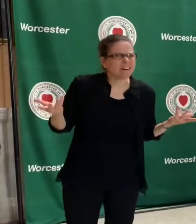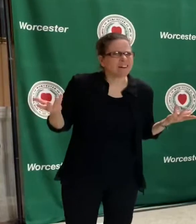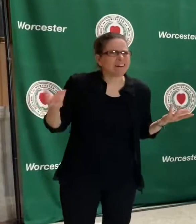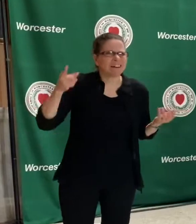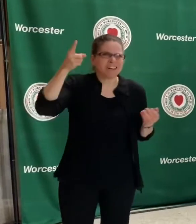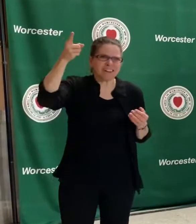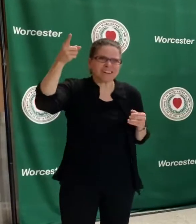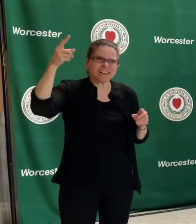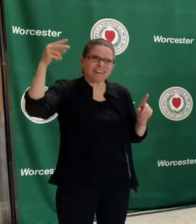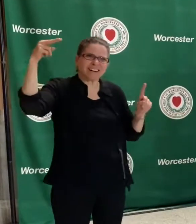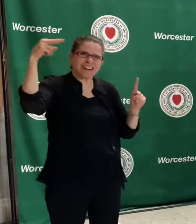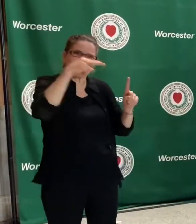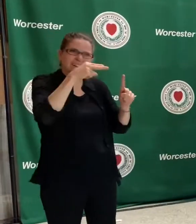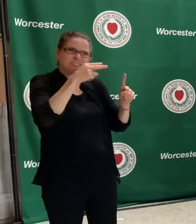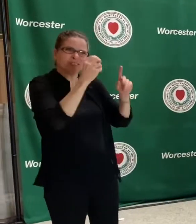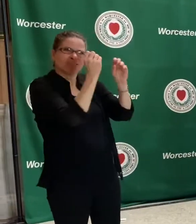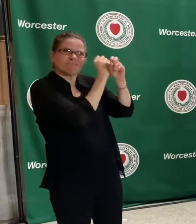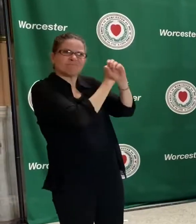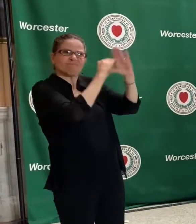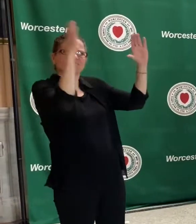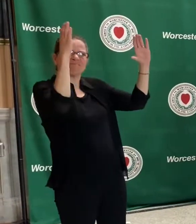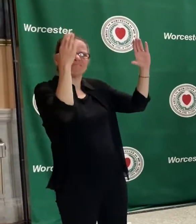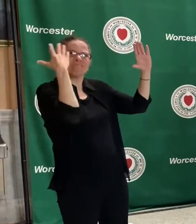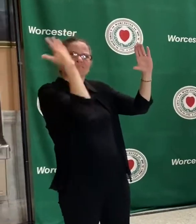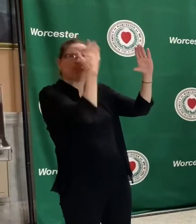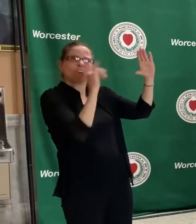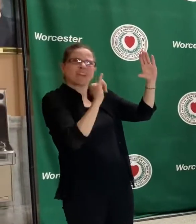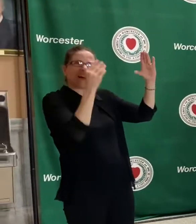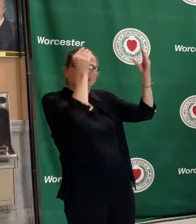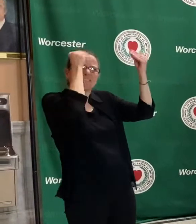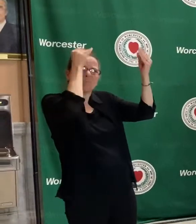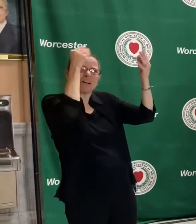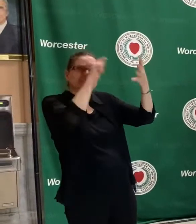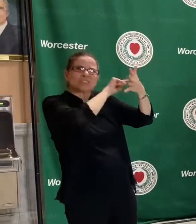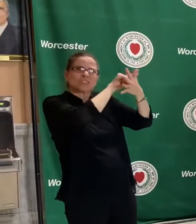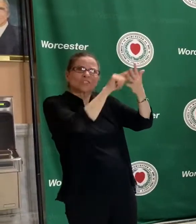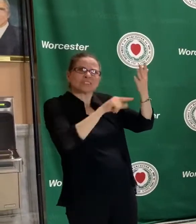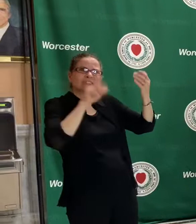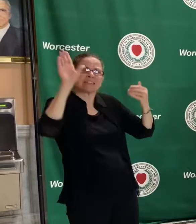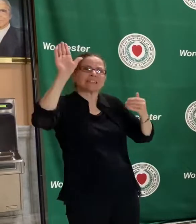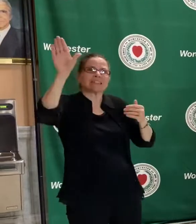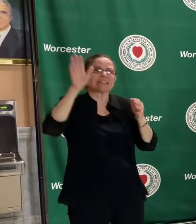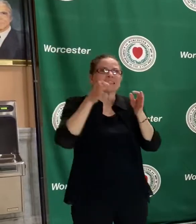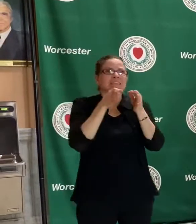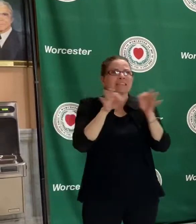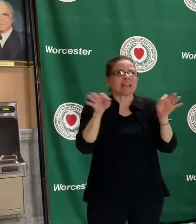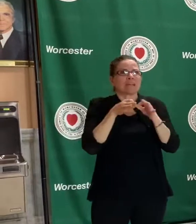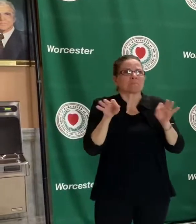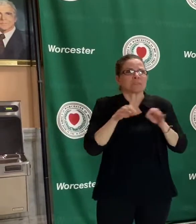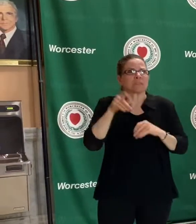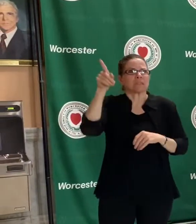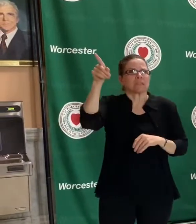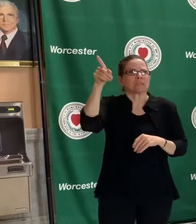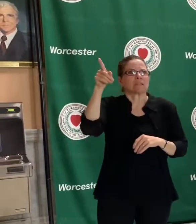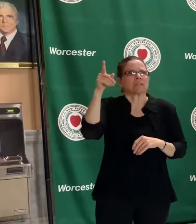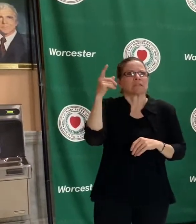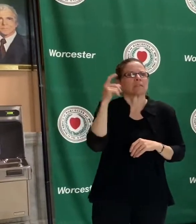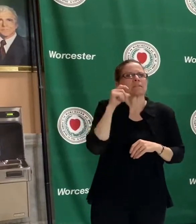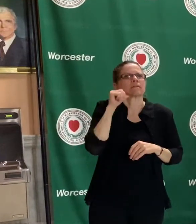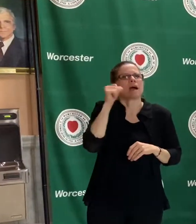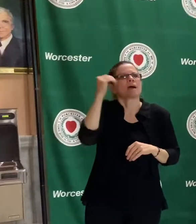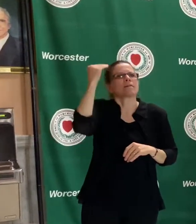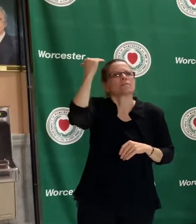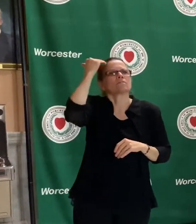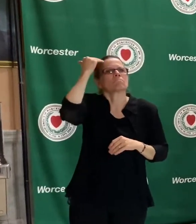breadth of information that was available. In that statement, he acknowledged he didn't know all the details, and yet he still took actions